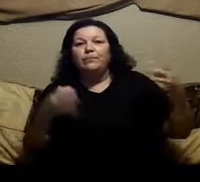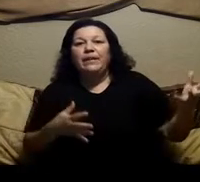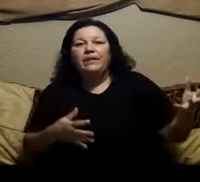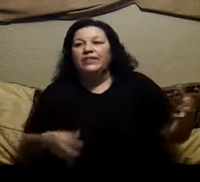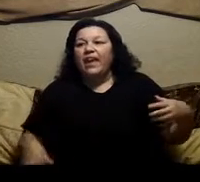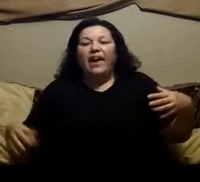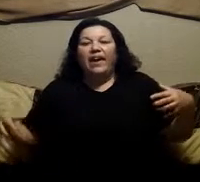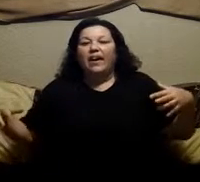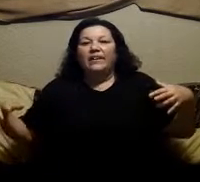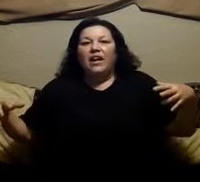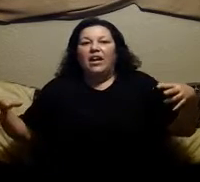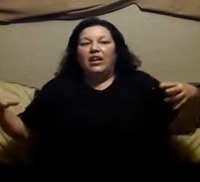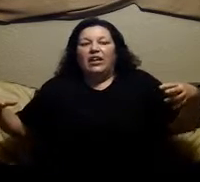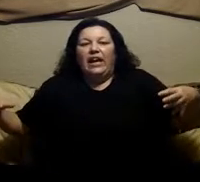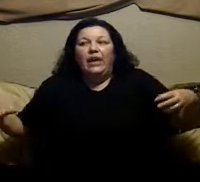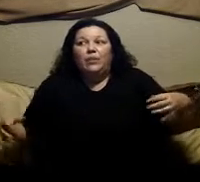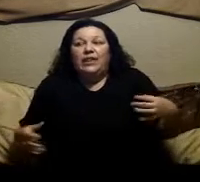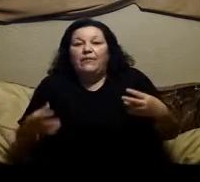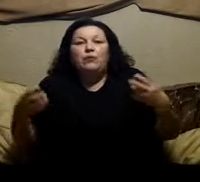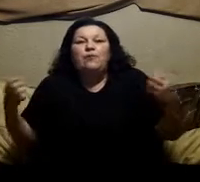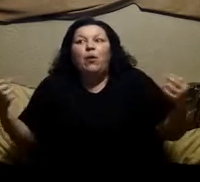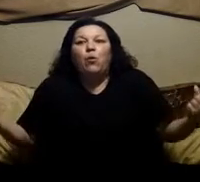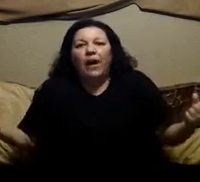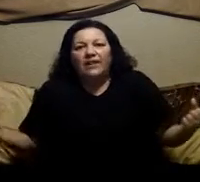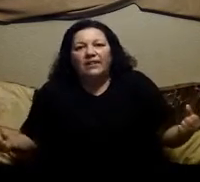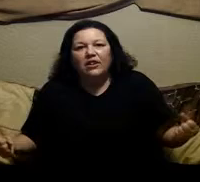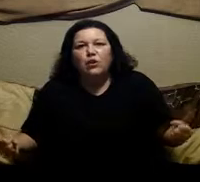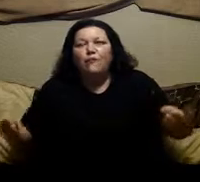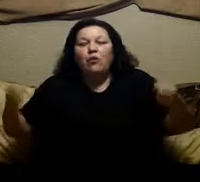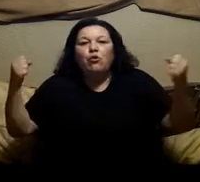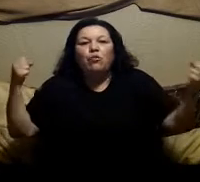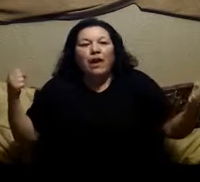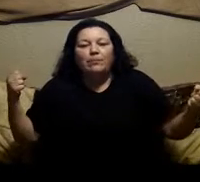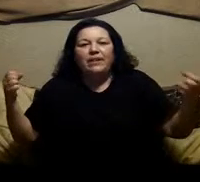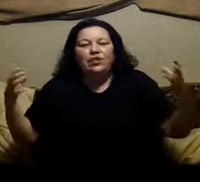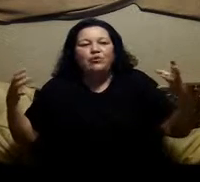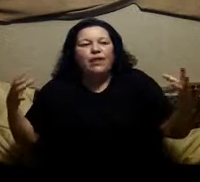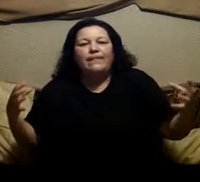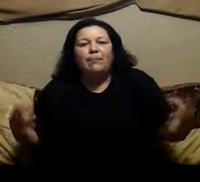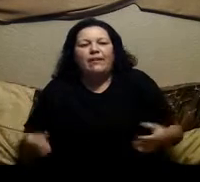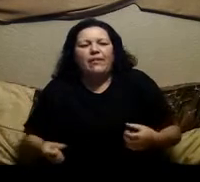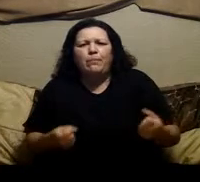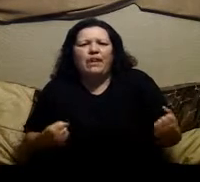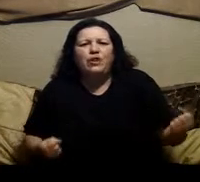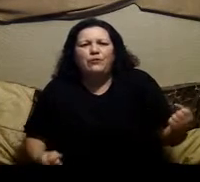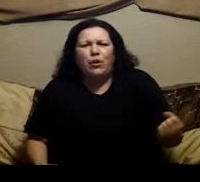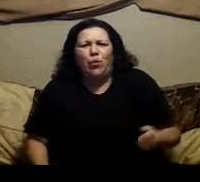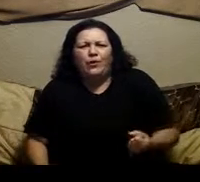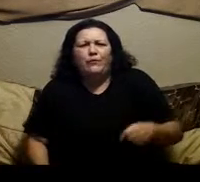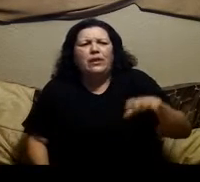some beers and it was it you felt great you felt great because you drank that beer and it made you feel wonderful